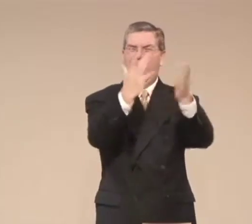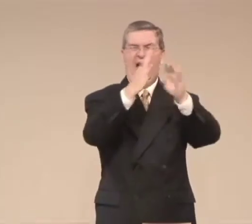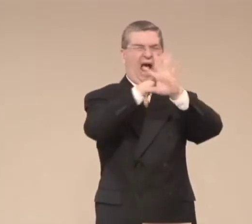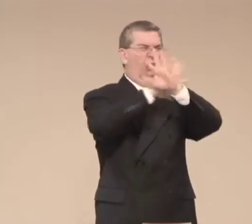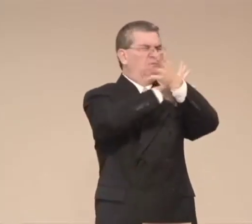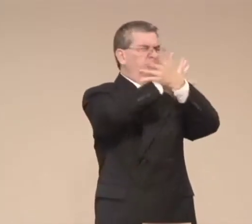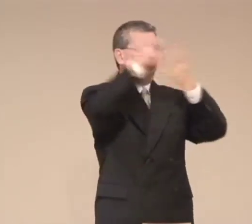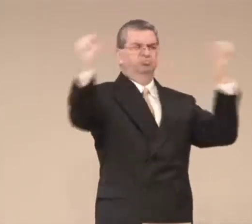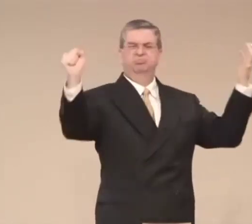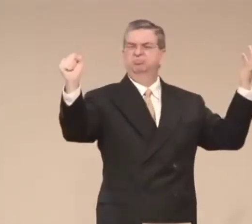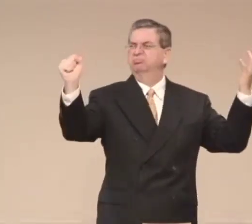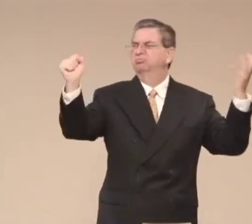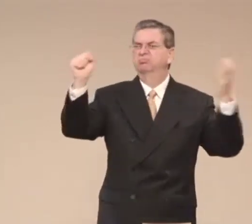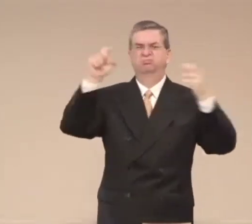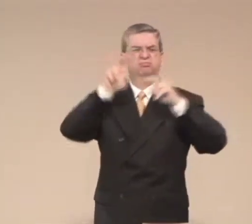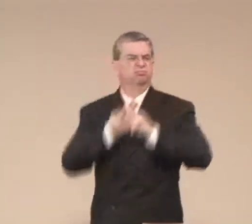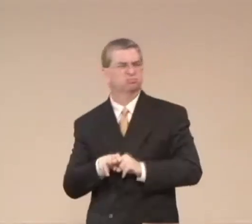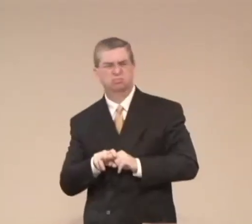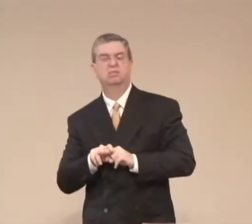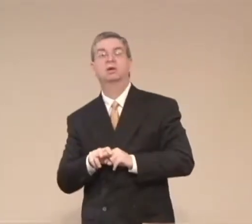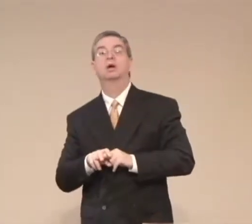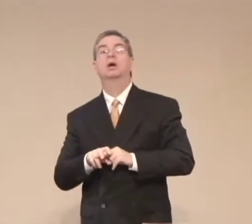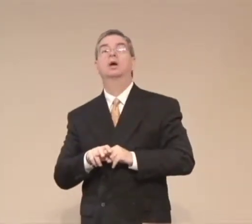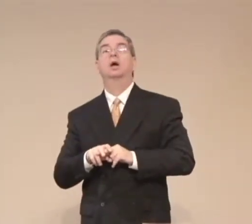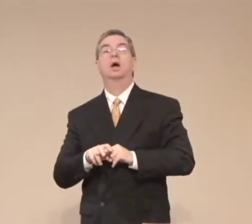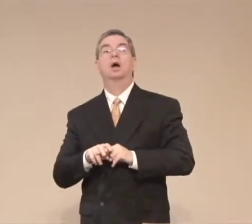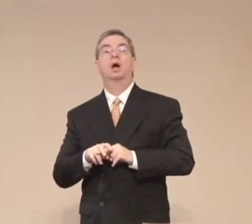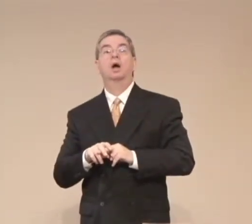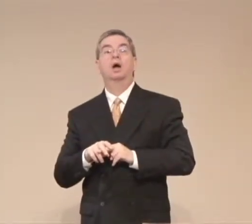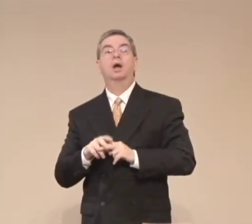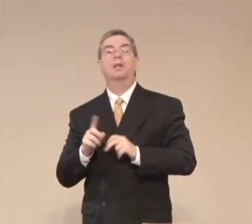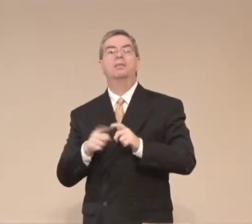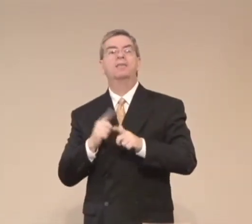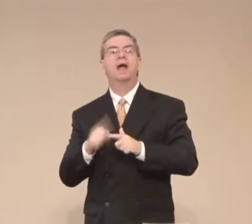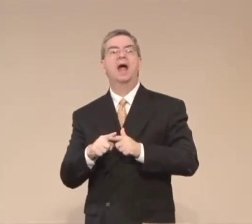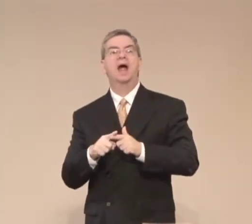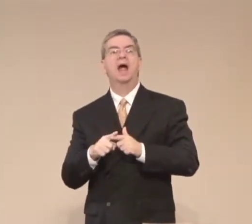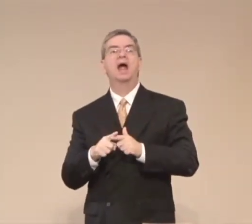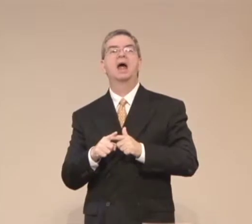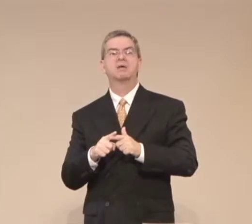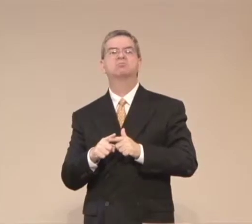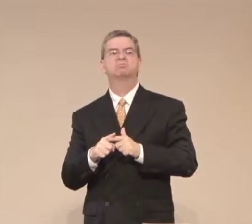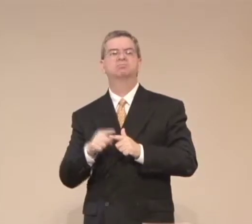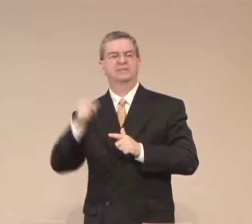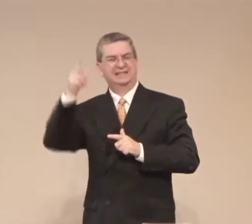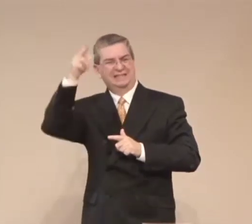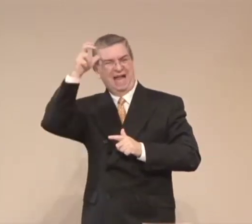his animals, everything he owned was gone, but he stood on his laurels.